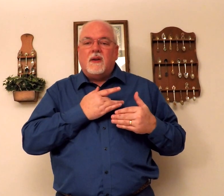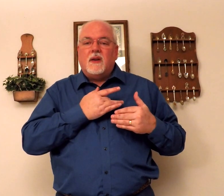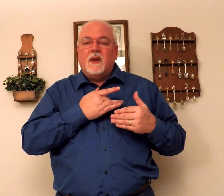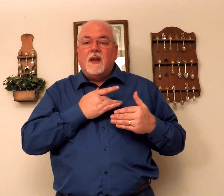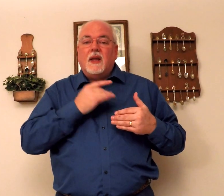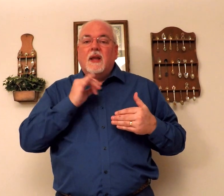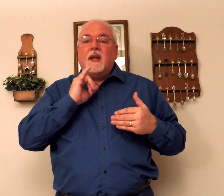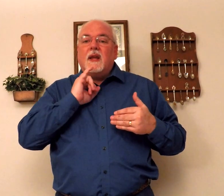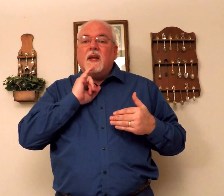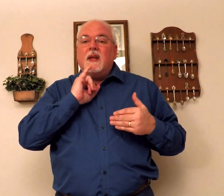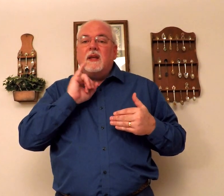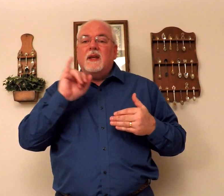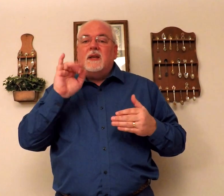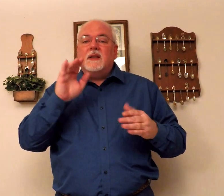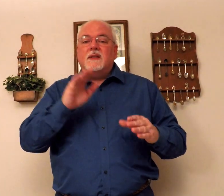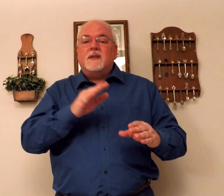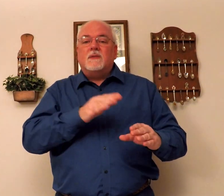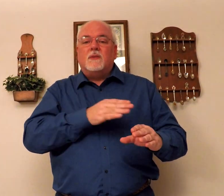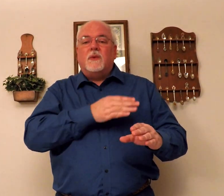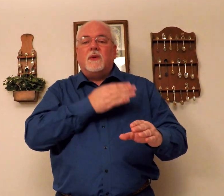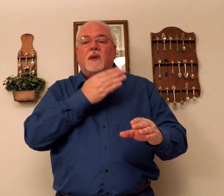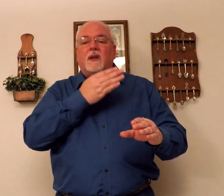is ringing.